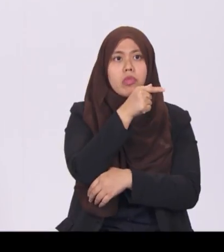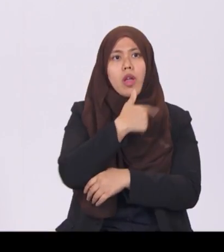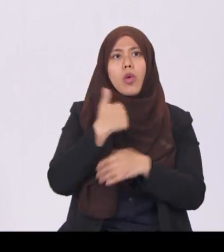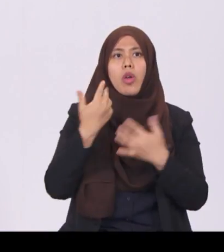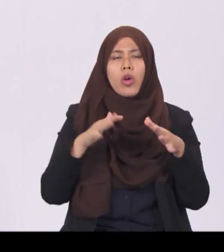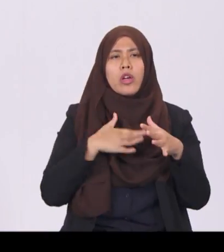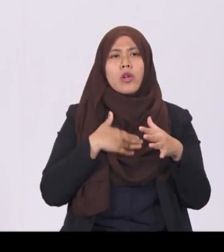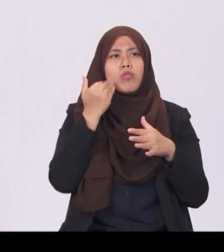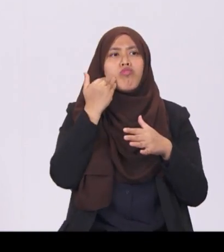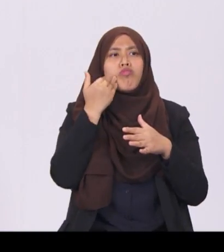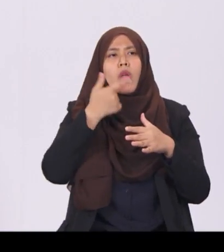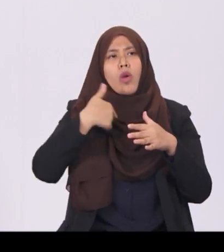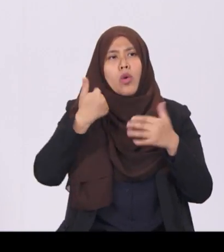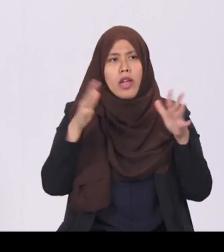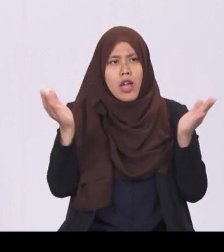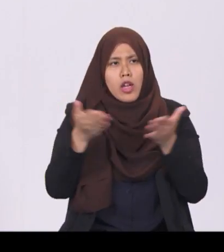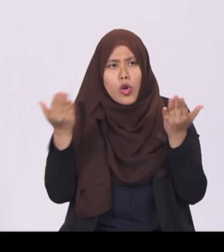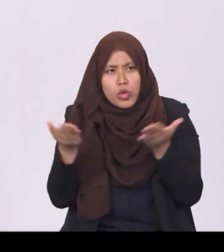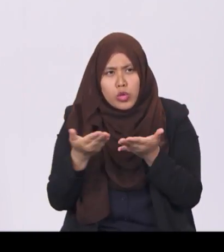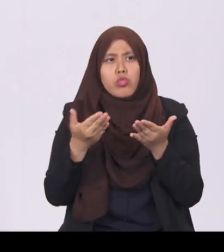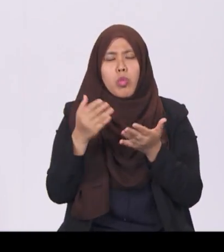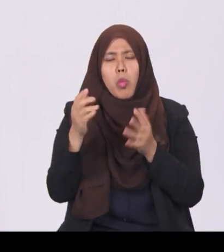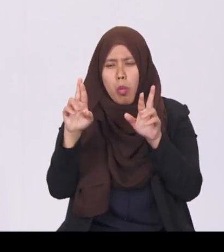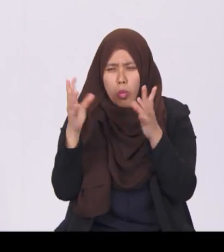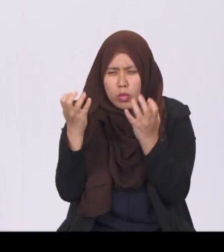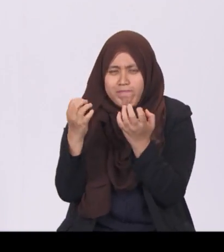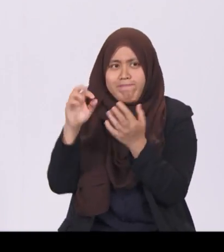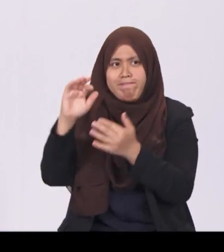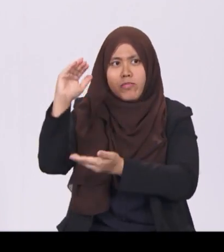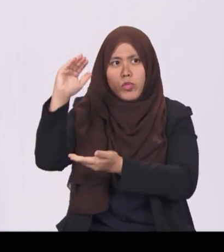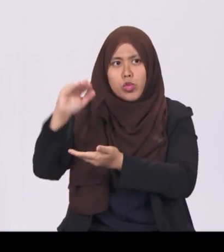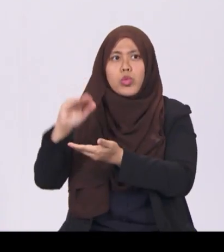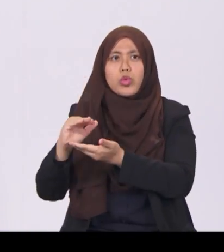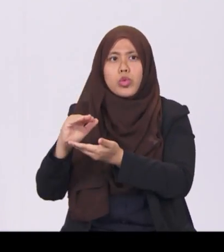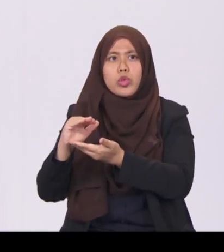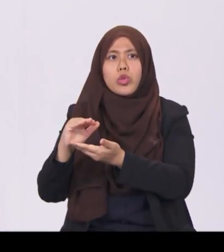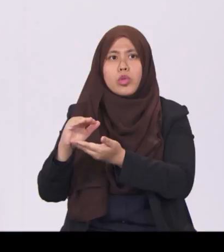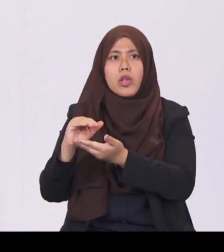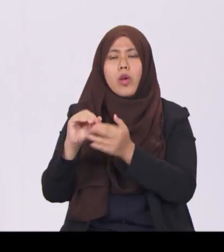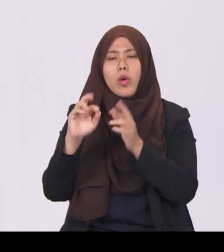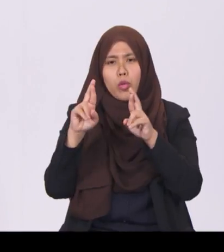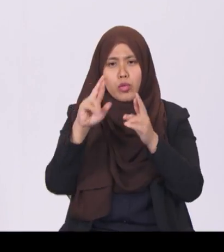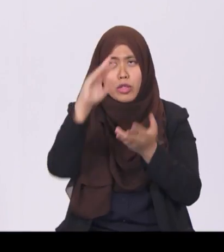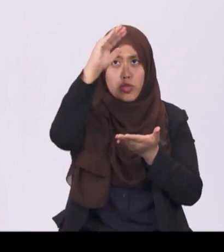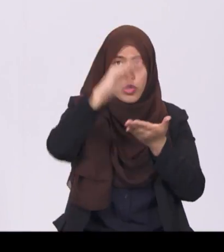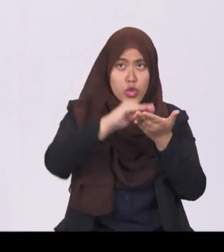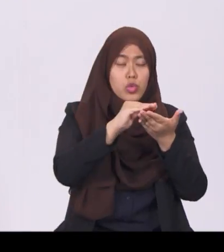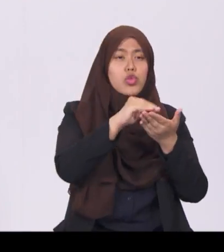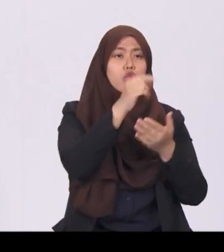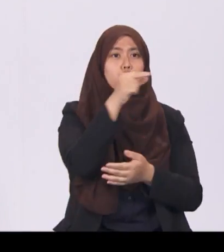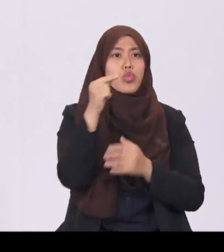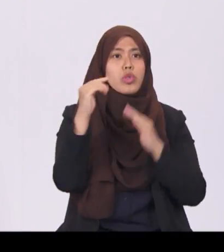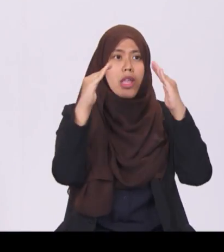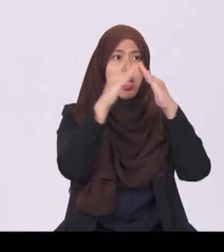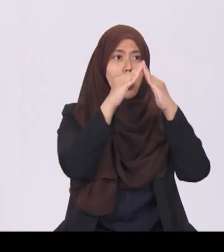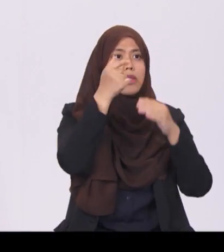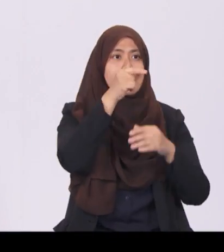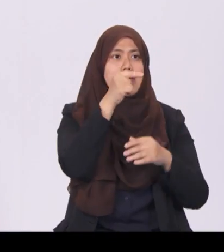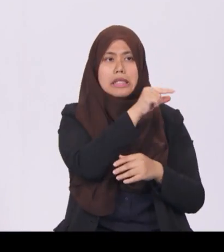of the use of these fuels and therefore reduce greenhouse gas emissions. Hence, I will not